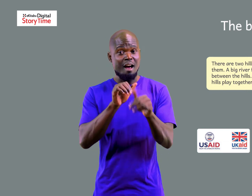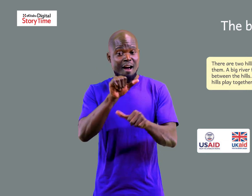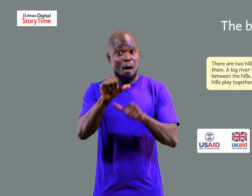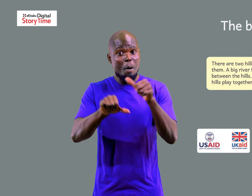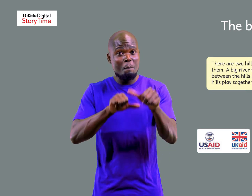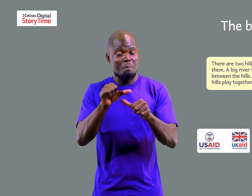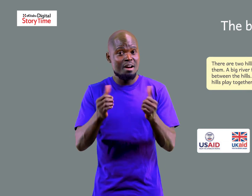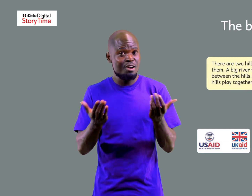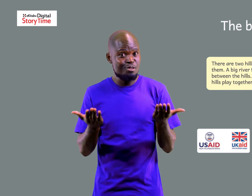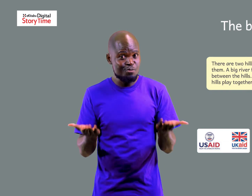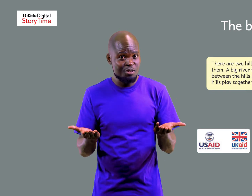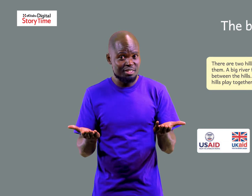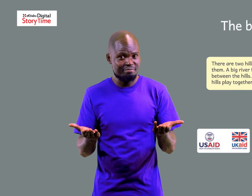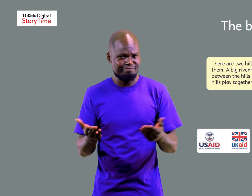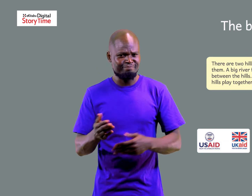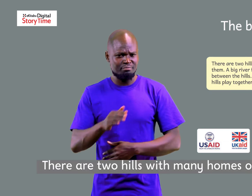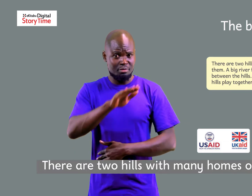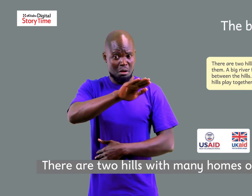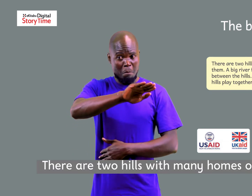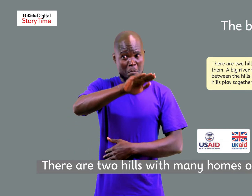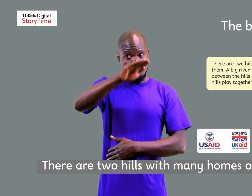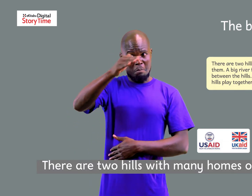story summary